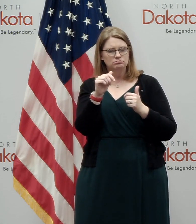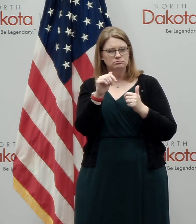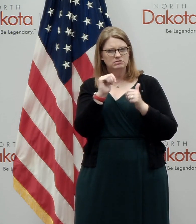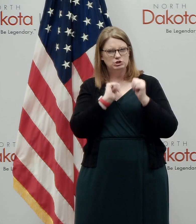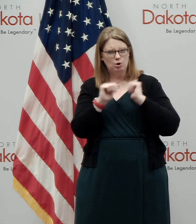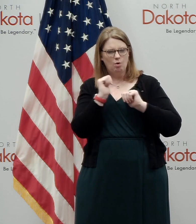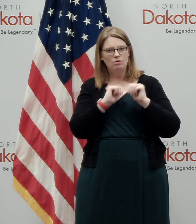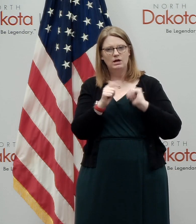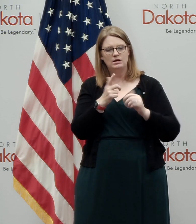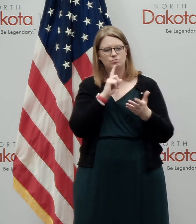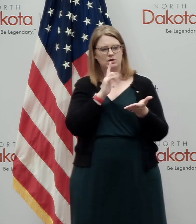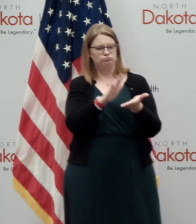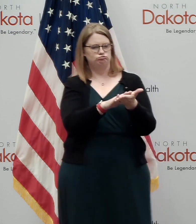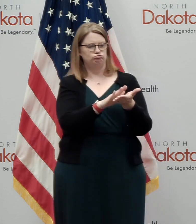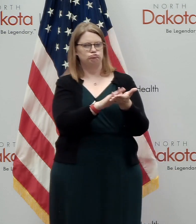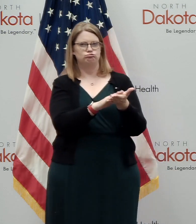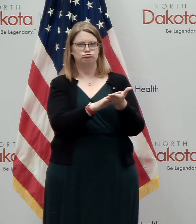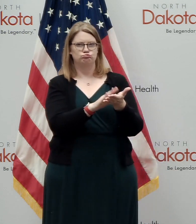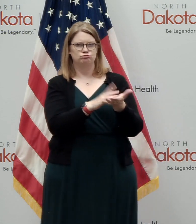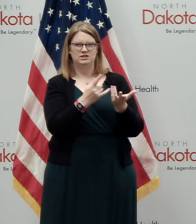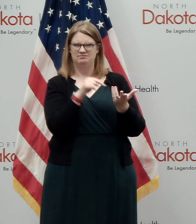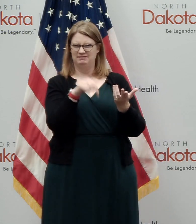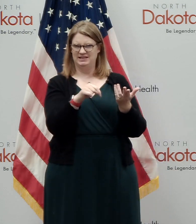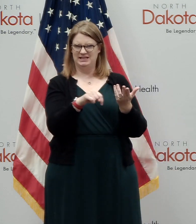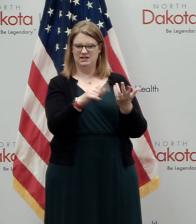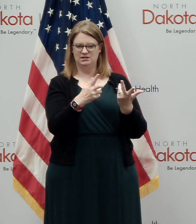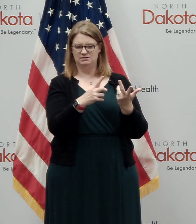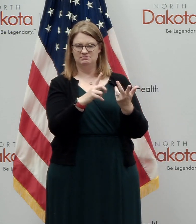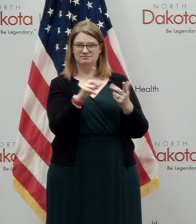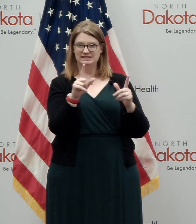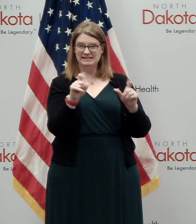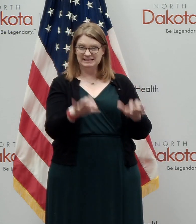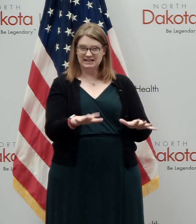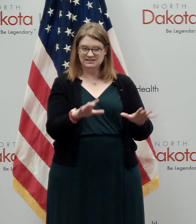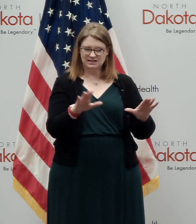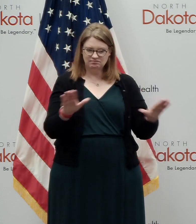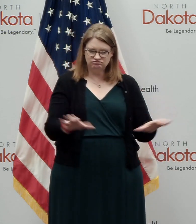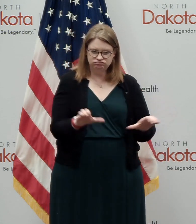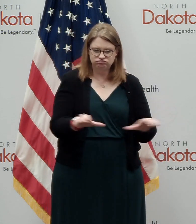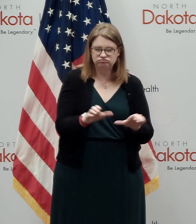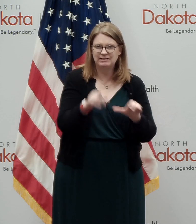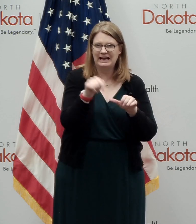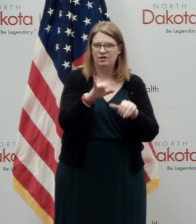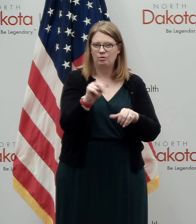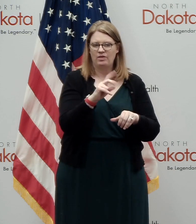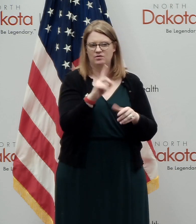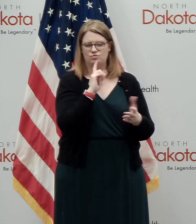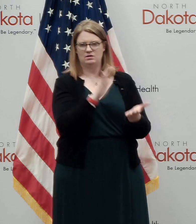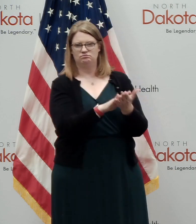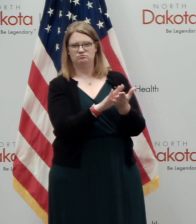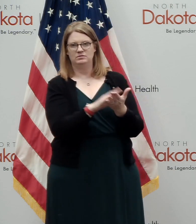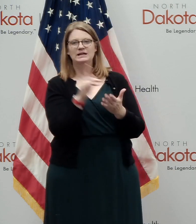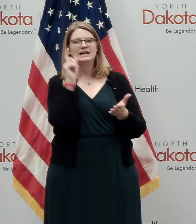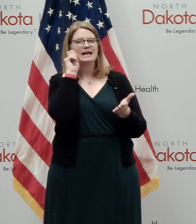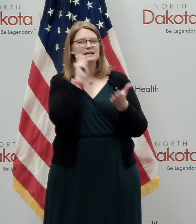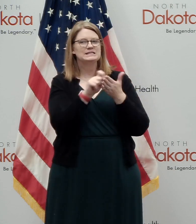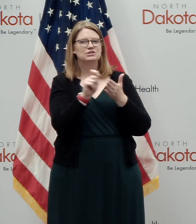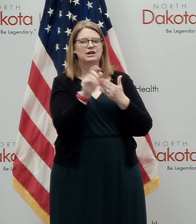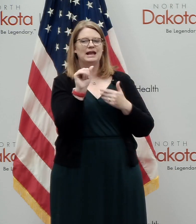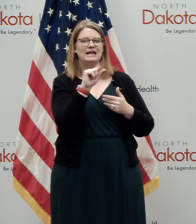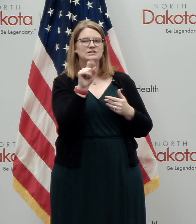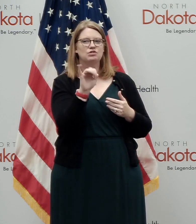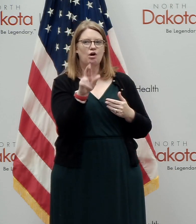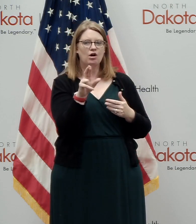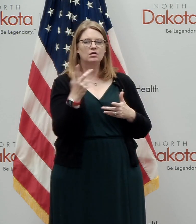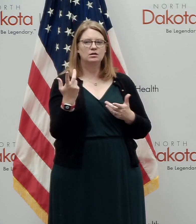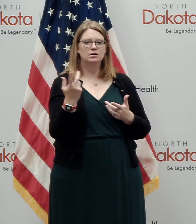uh, what he said, uh, was an incredible testing system and regiment here in North Dakota. And, and again, as Secretary Azar noted, there are